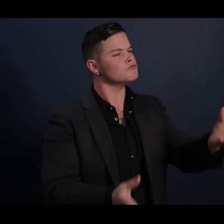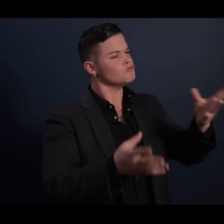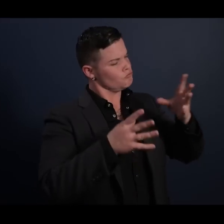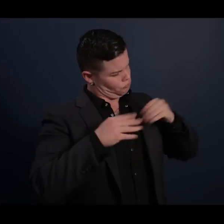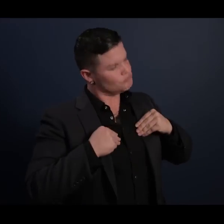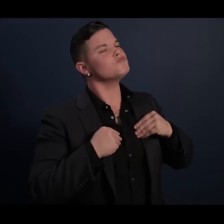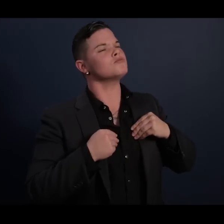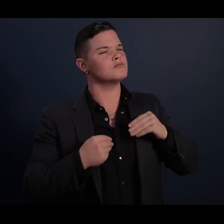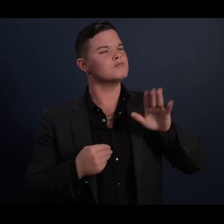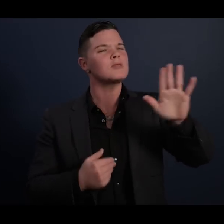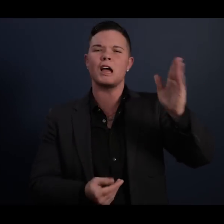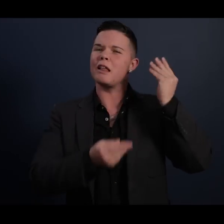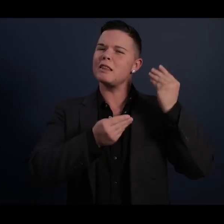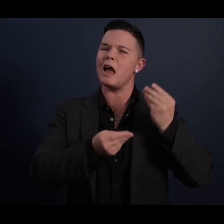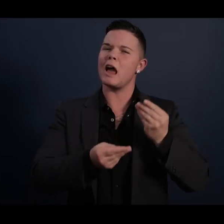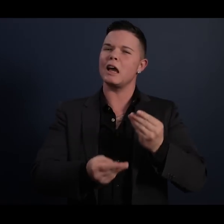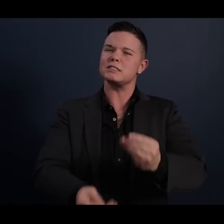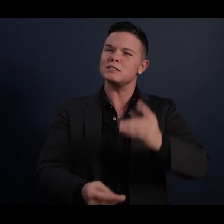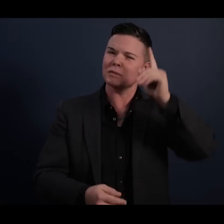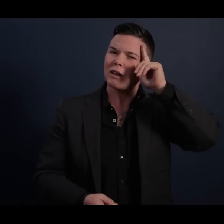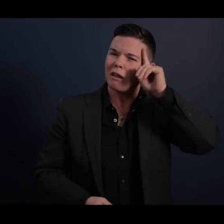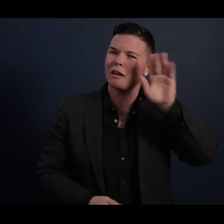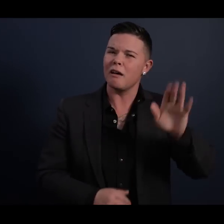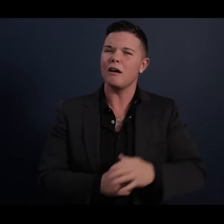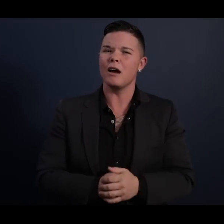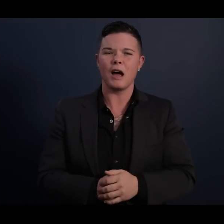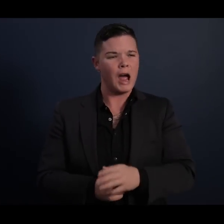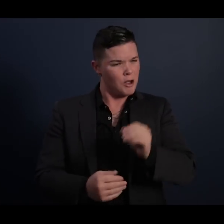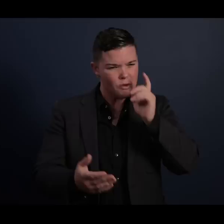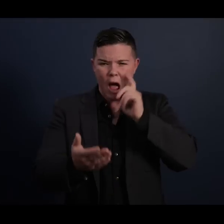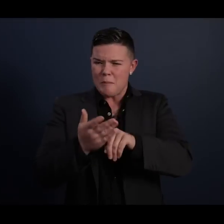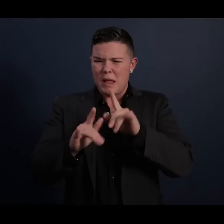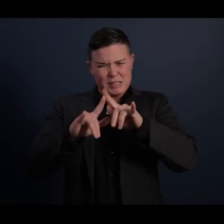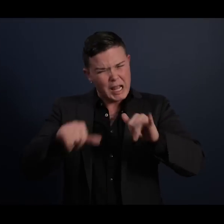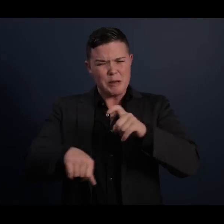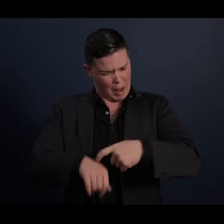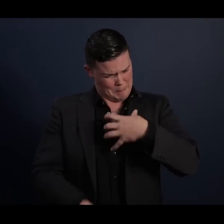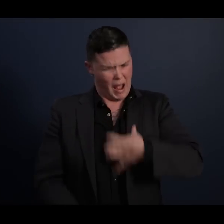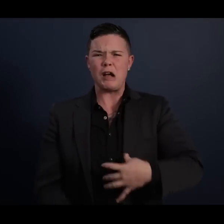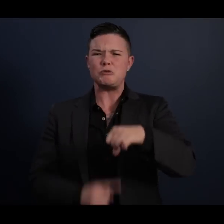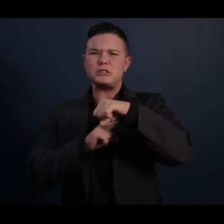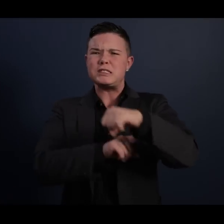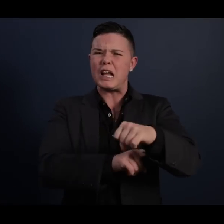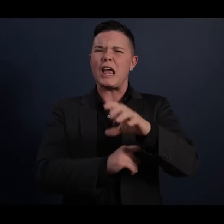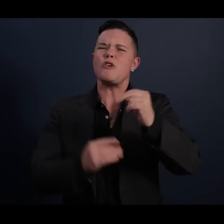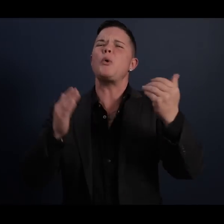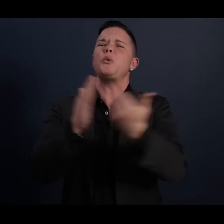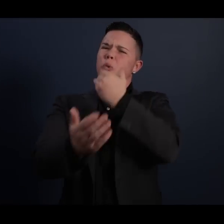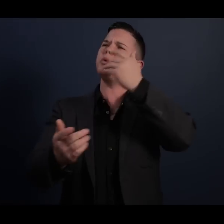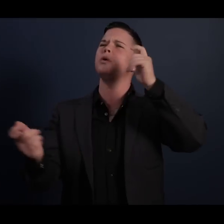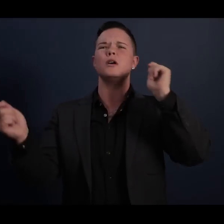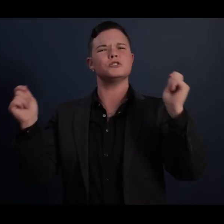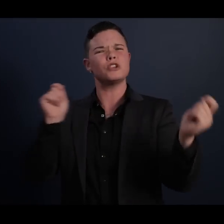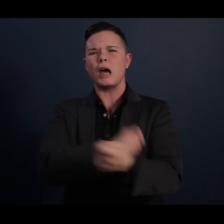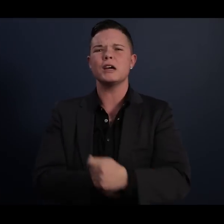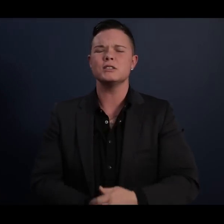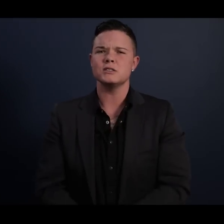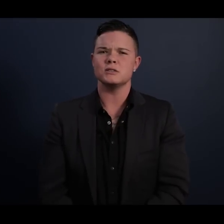legacy of racial reconciliation, but passionately resist even modest reforms that would challenge